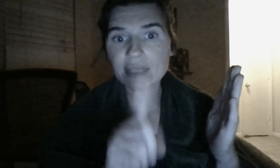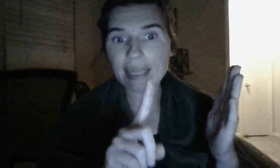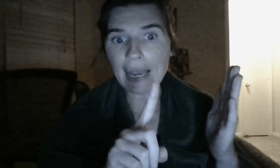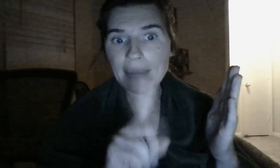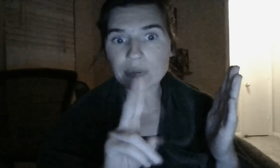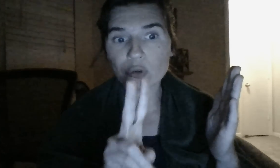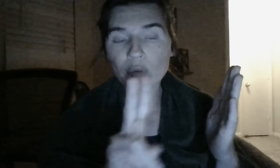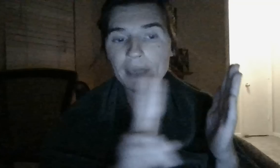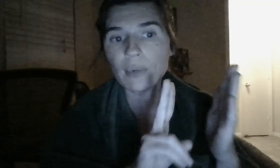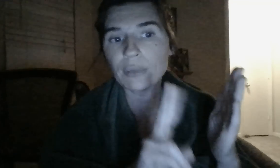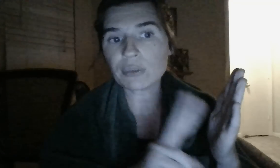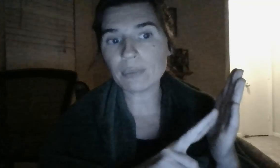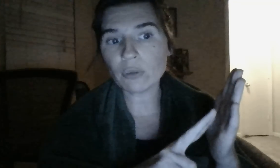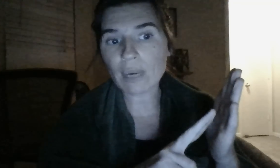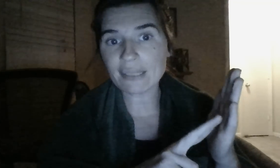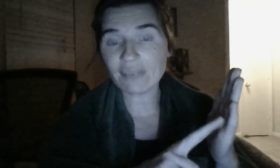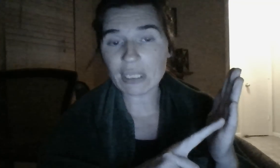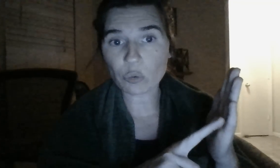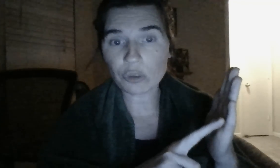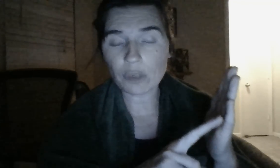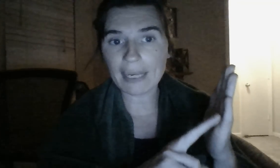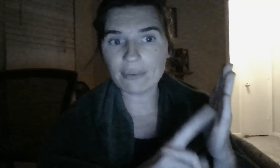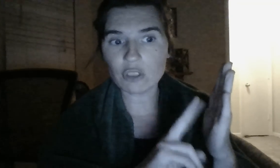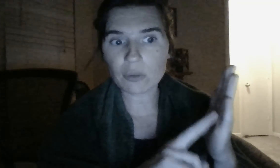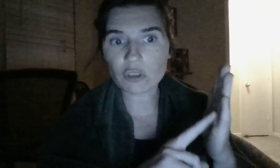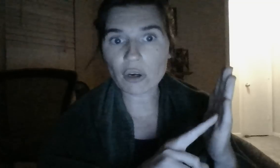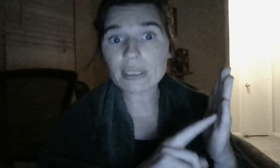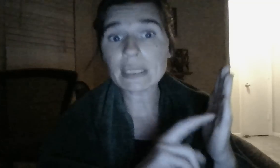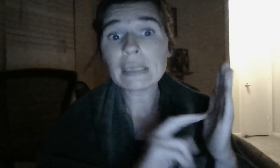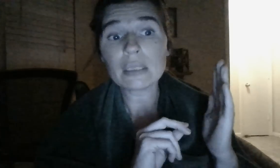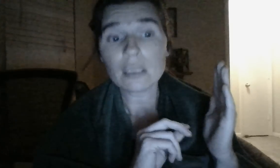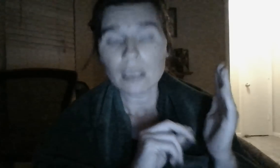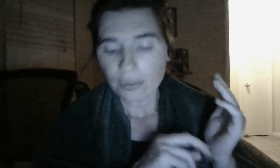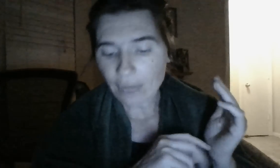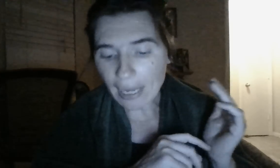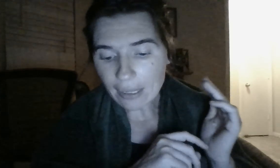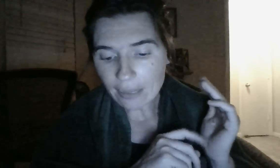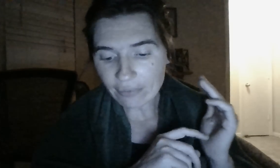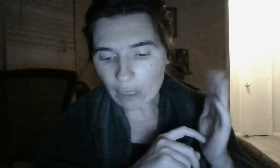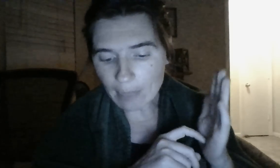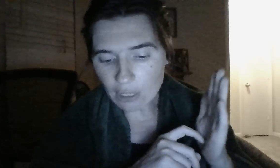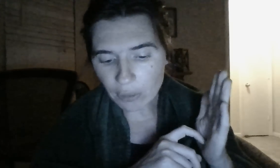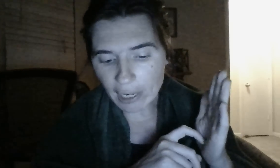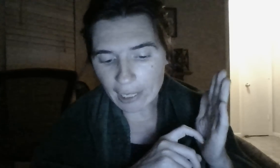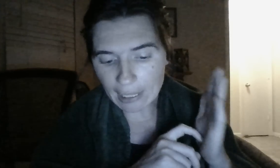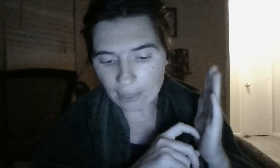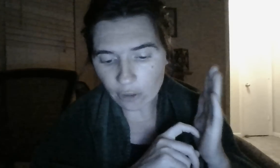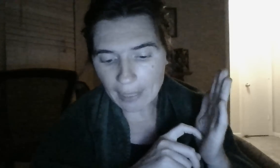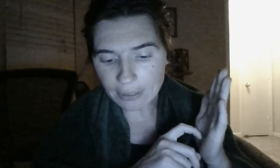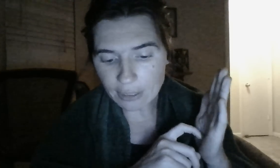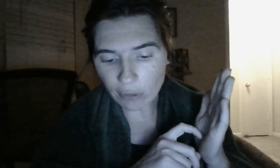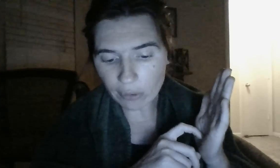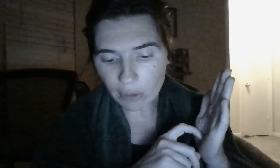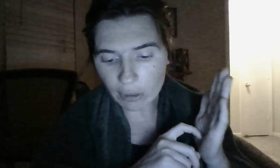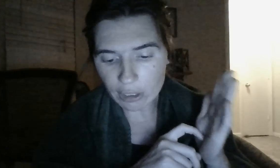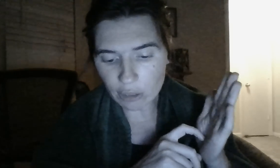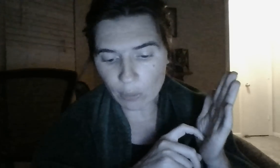have Caps or Scorpio in their Sun, Moon, Rising, V, the Storm, and Mid-Haven, Chief of the Shards. They very much forgot it, and they're about to turn on her in huge